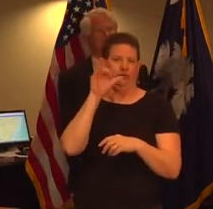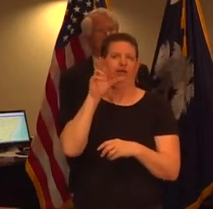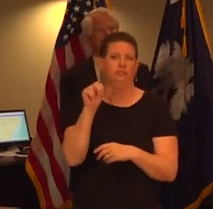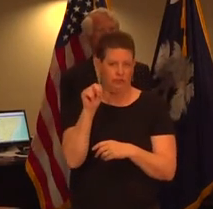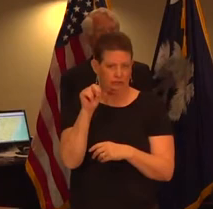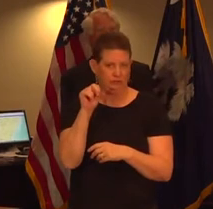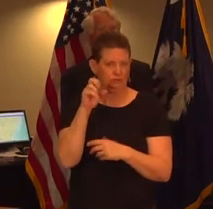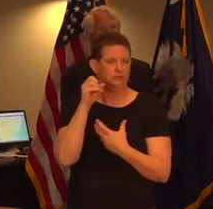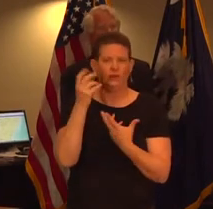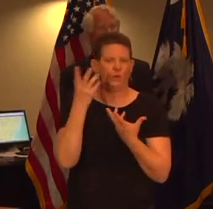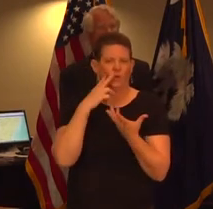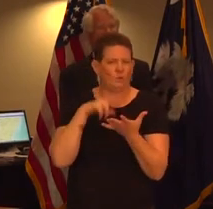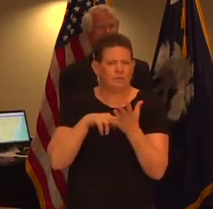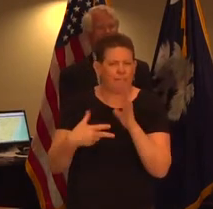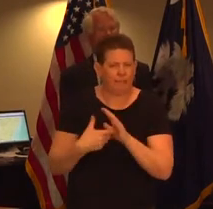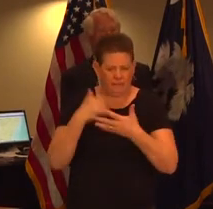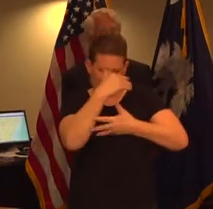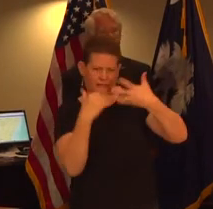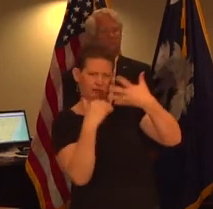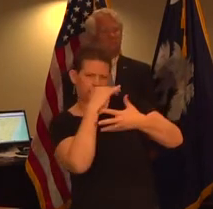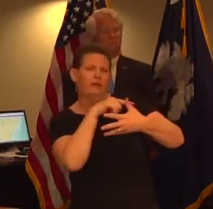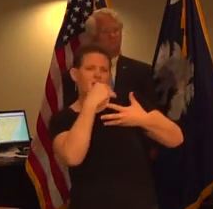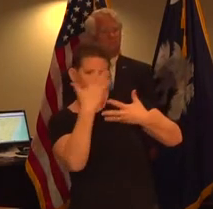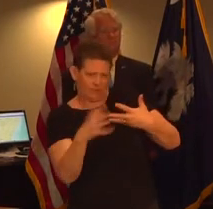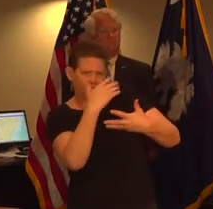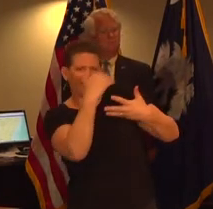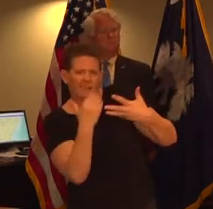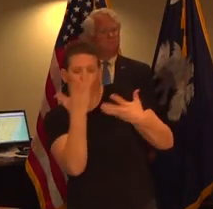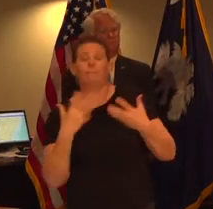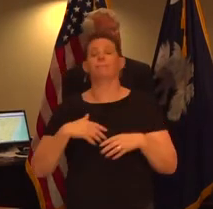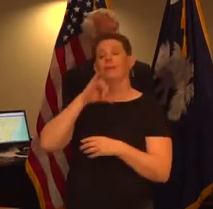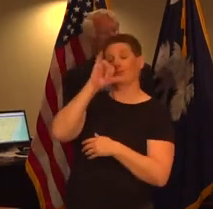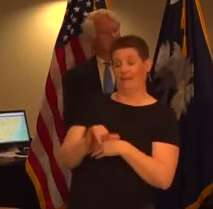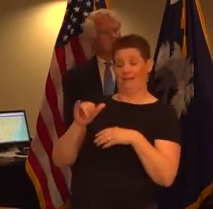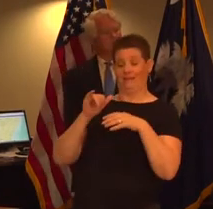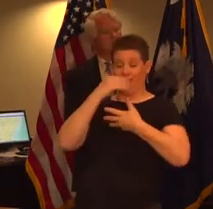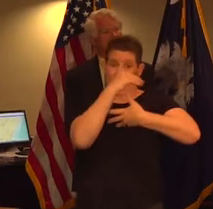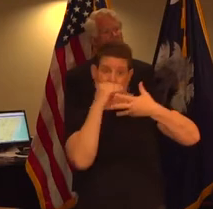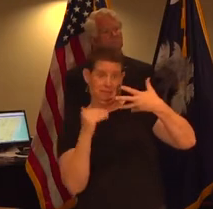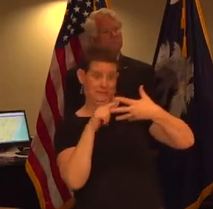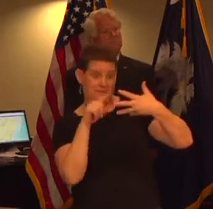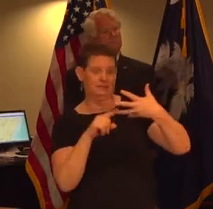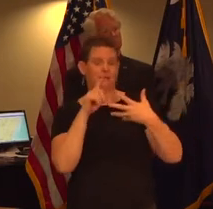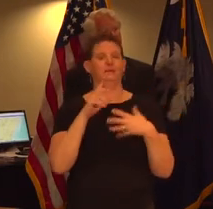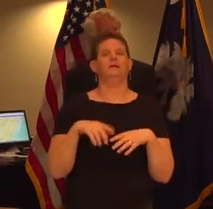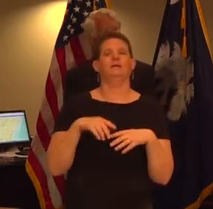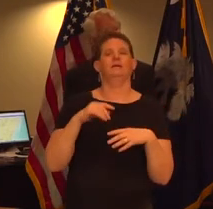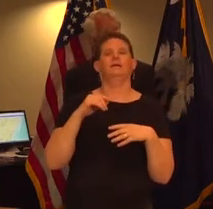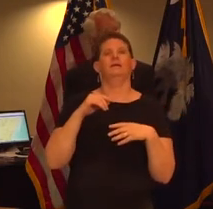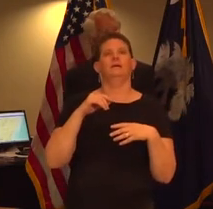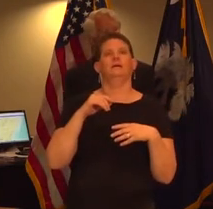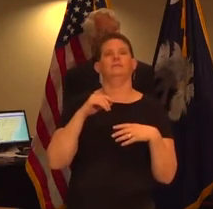really does that mean i guess and then where's the next step the acceleration phase means that as cases increase